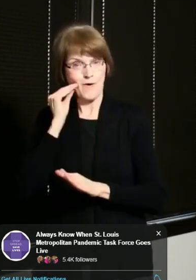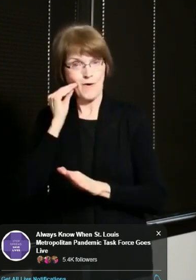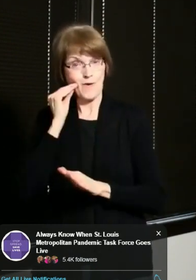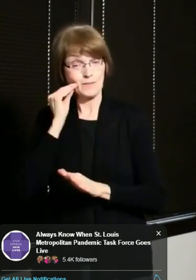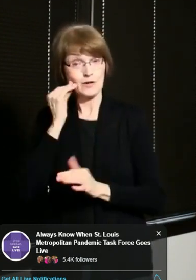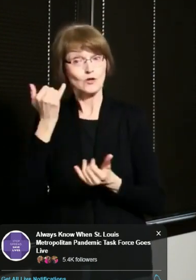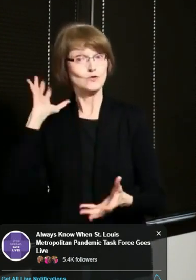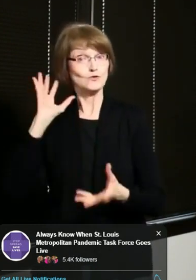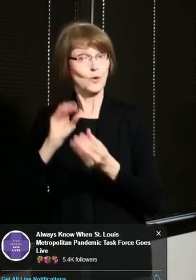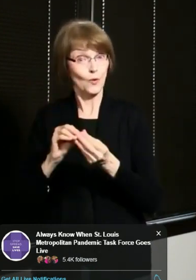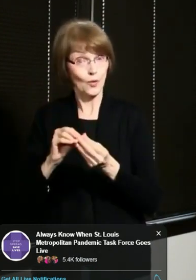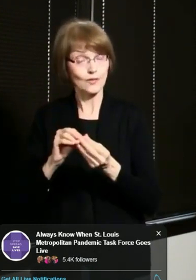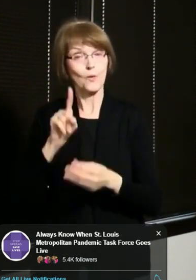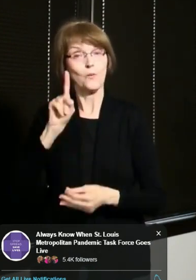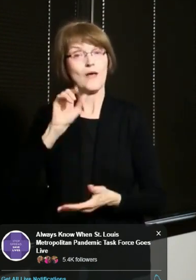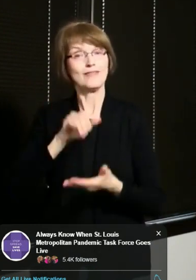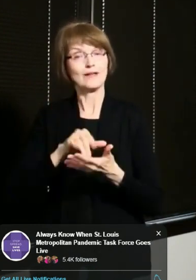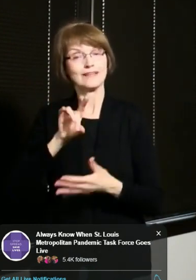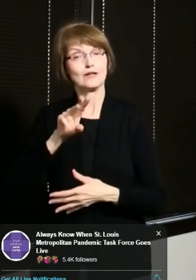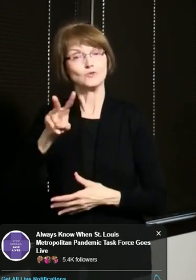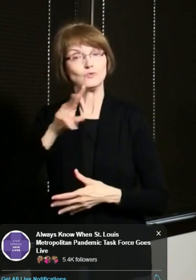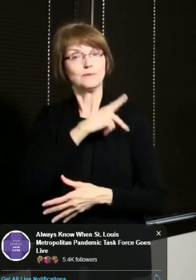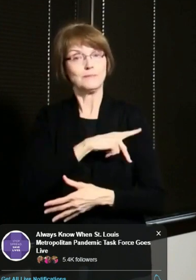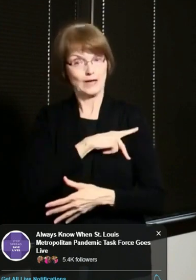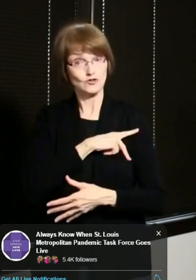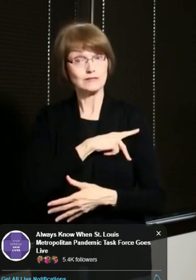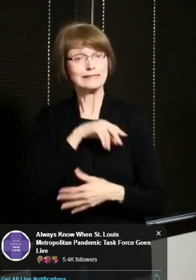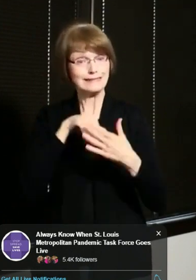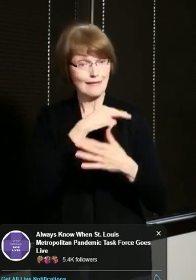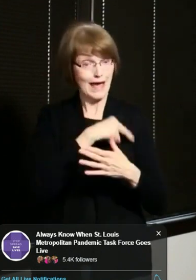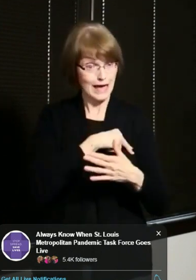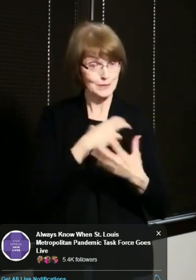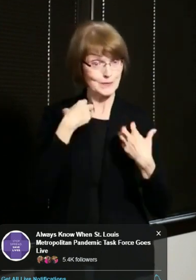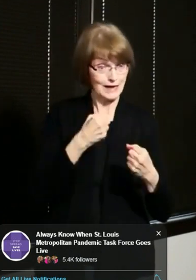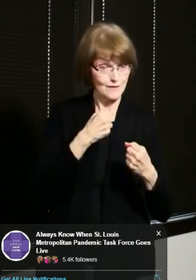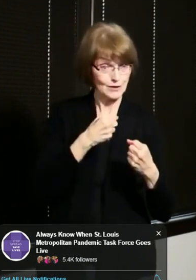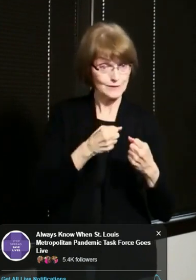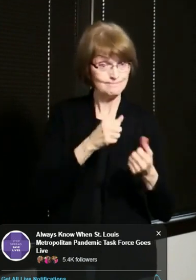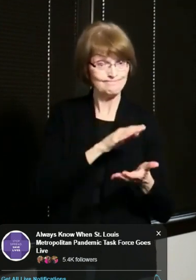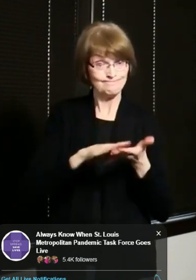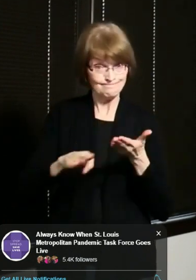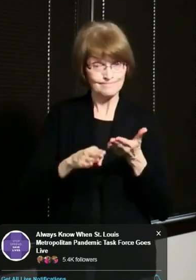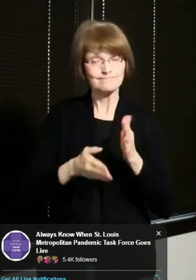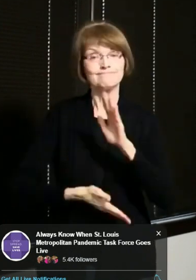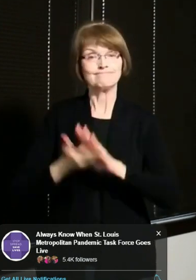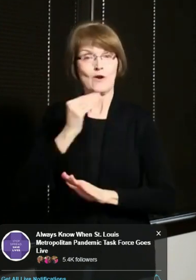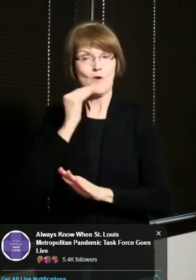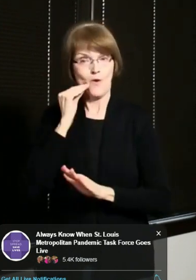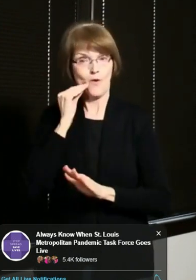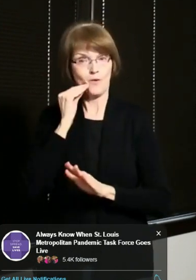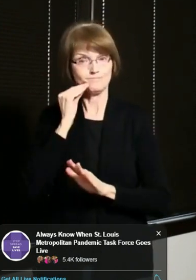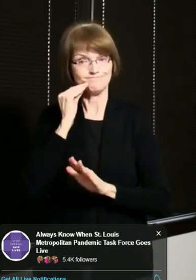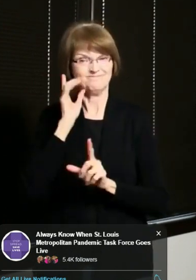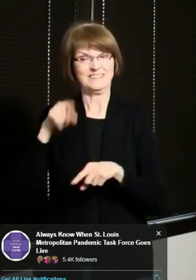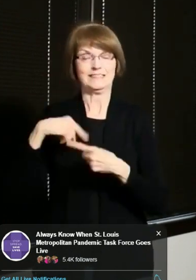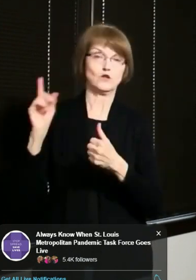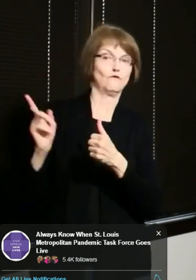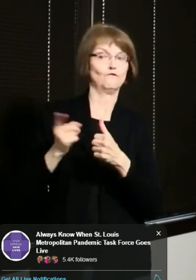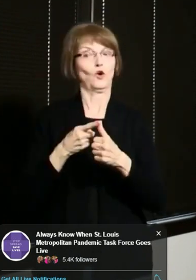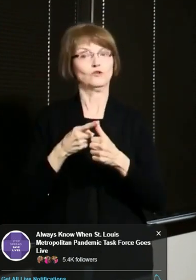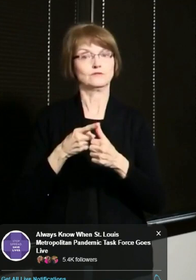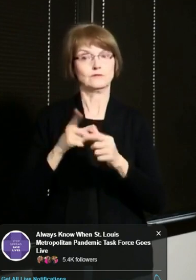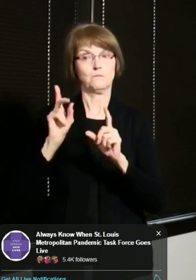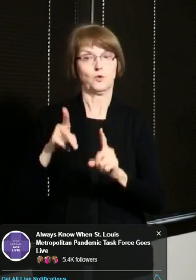of 1,082 patients who have been discharged from our hospitals since the first confirmed positive